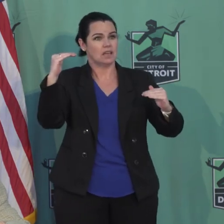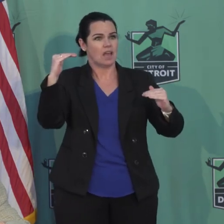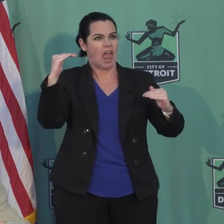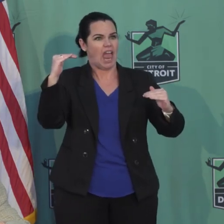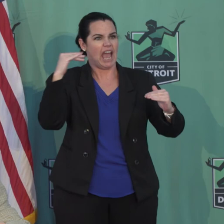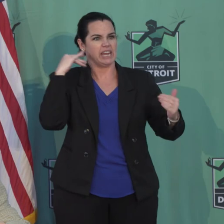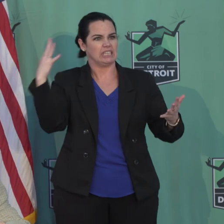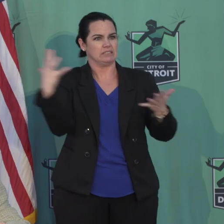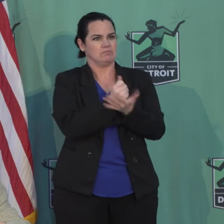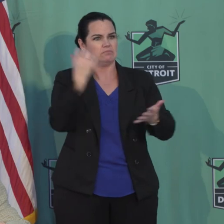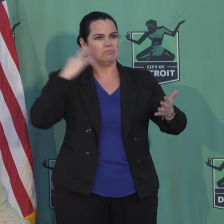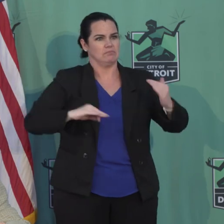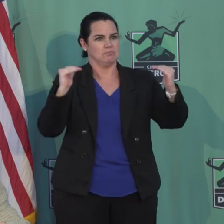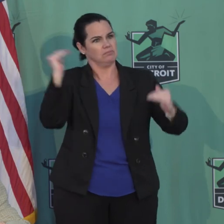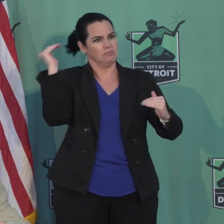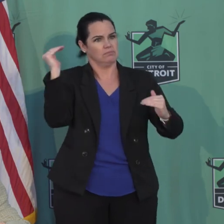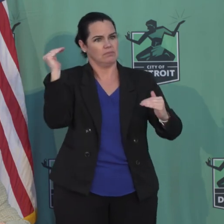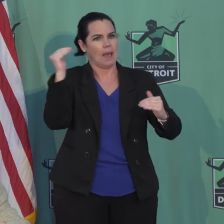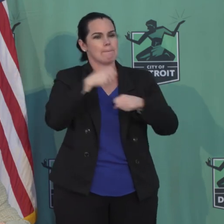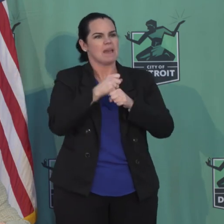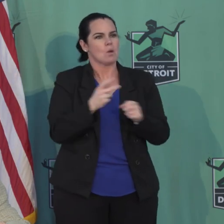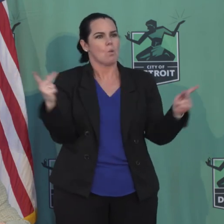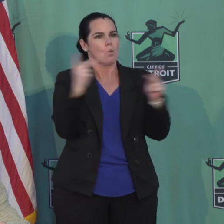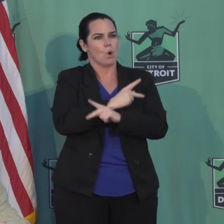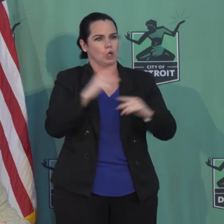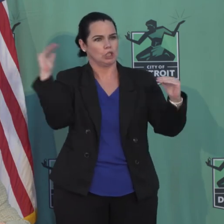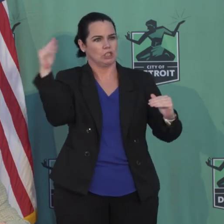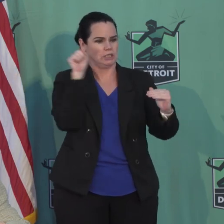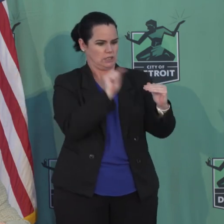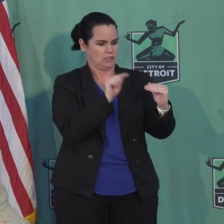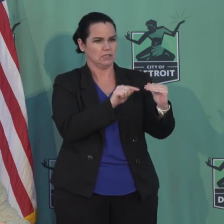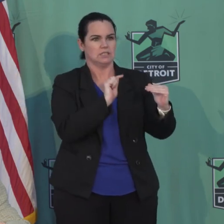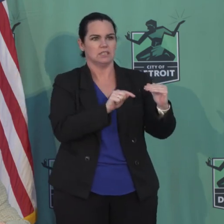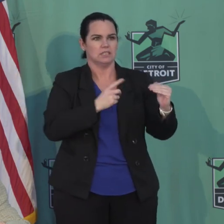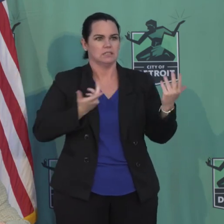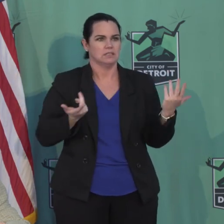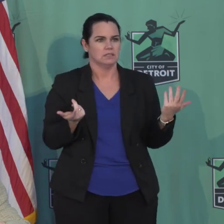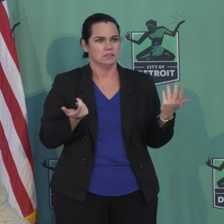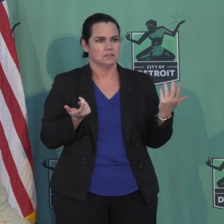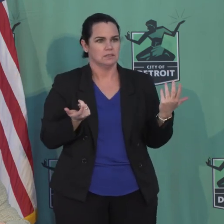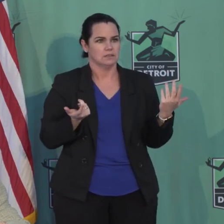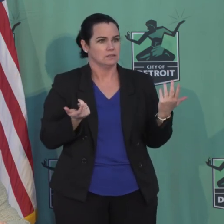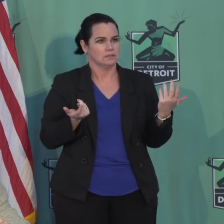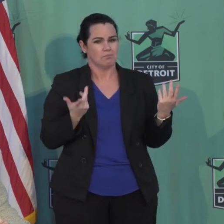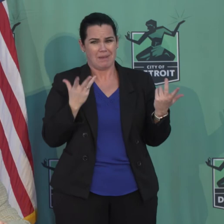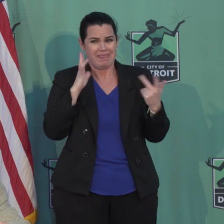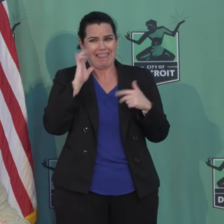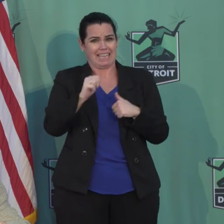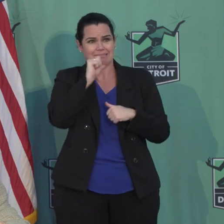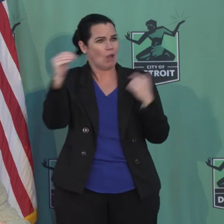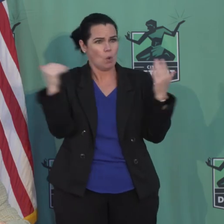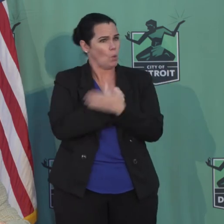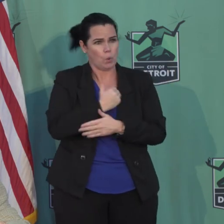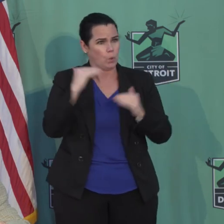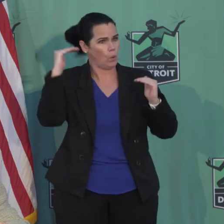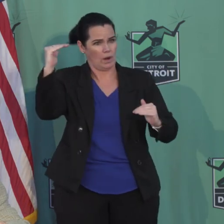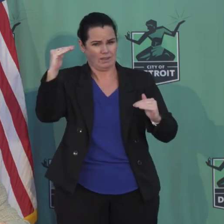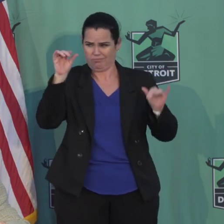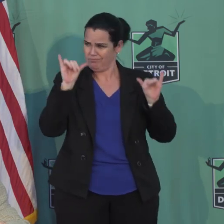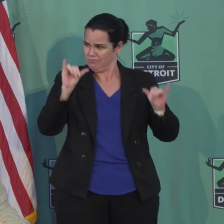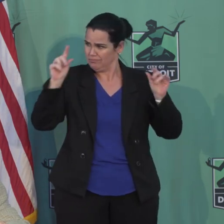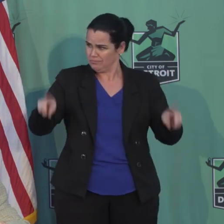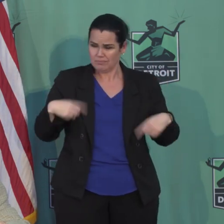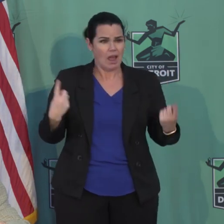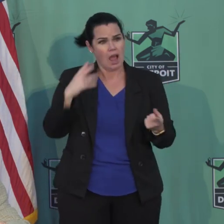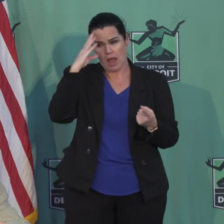in this country for a very long time. And this is what I know Denise Fair